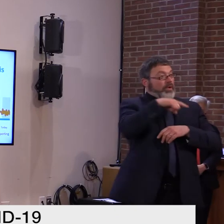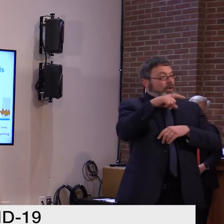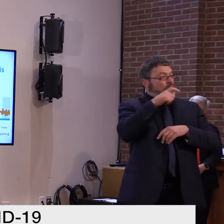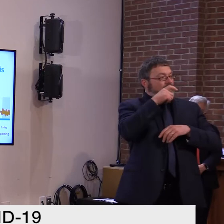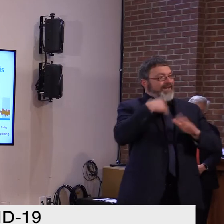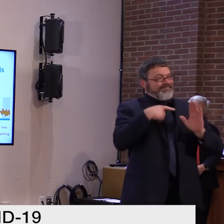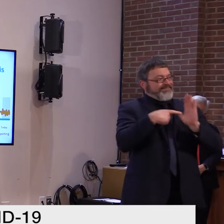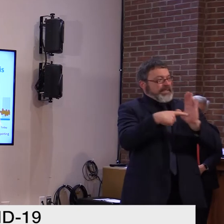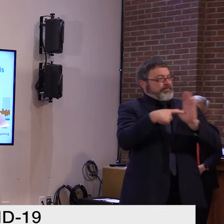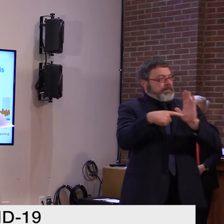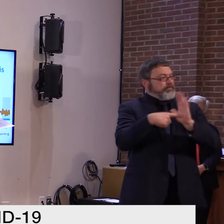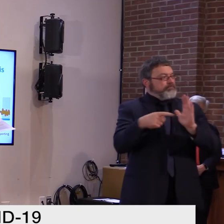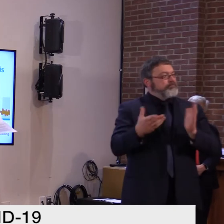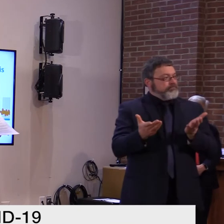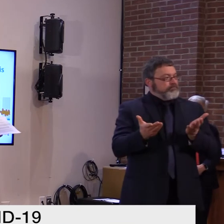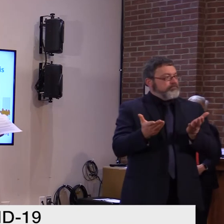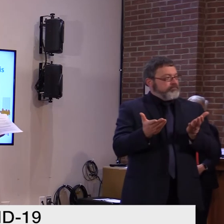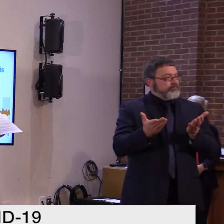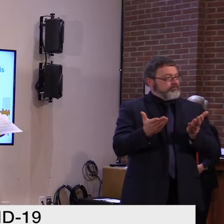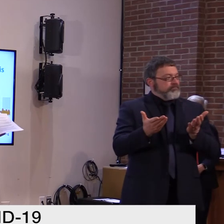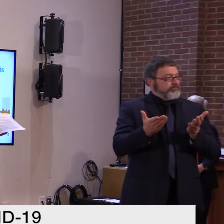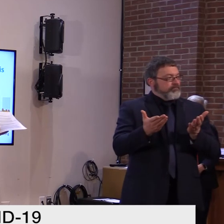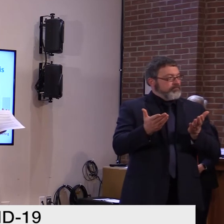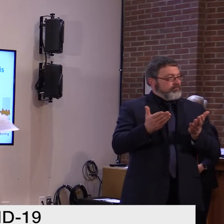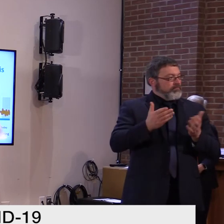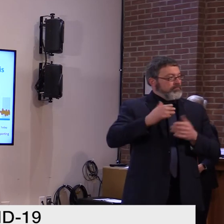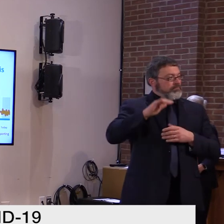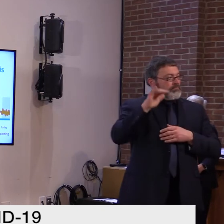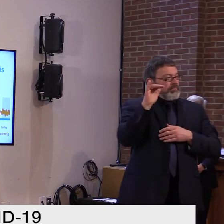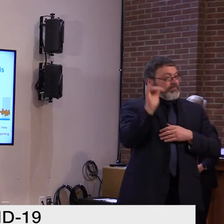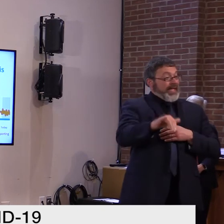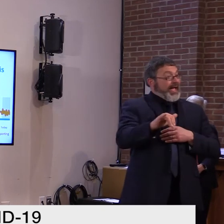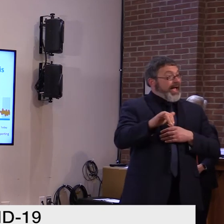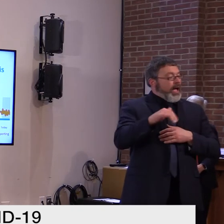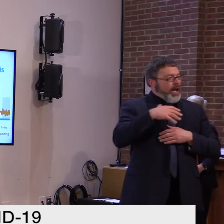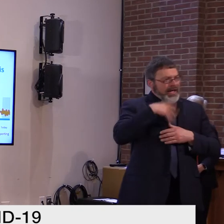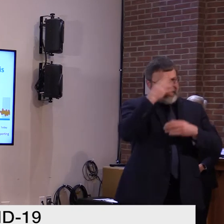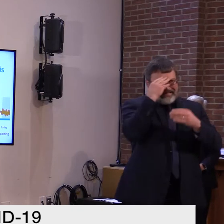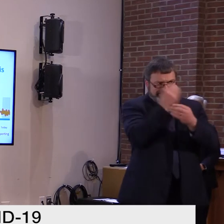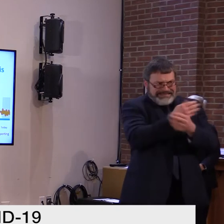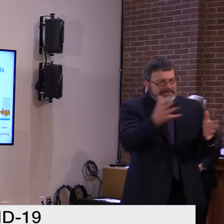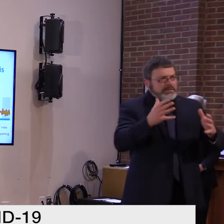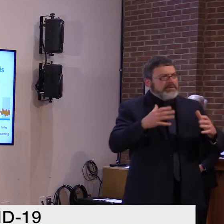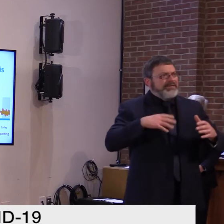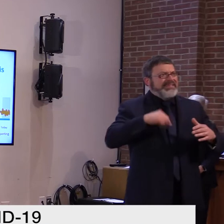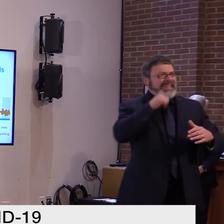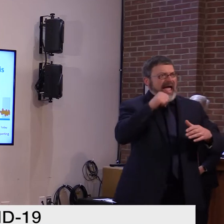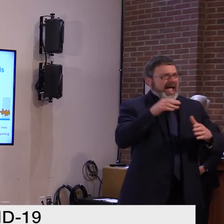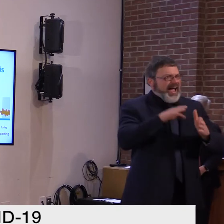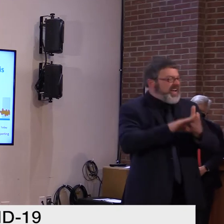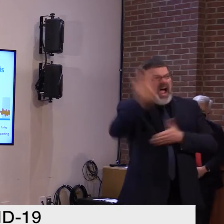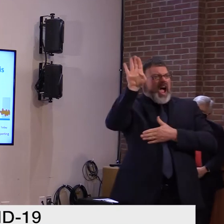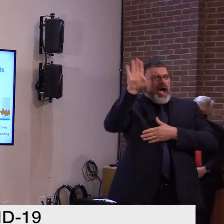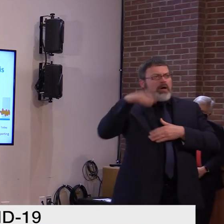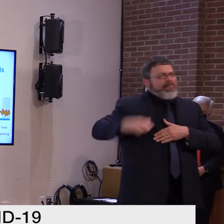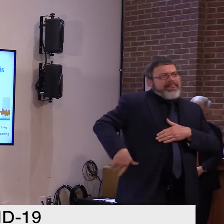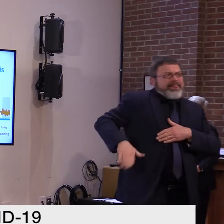uptick, but you can already see that there is a change in the most recent days on the graph.